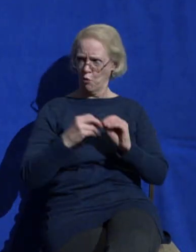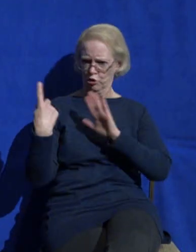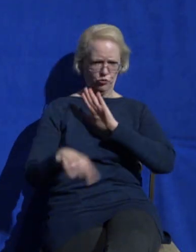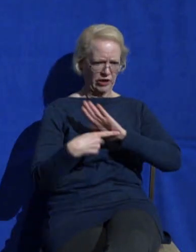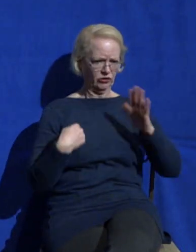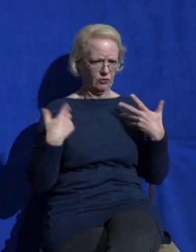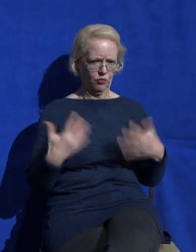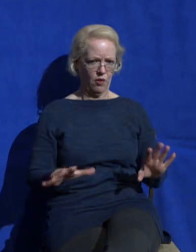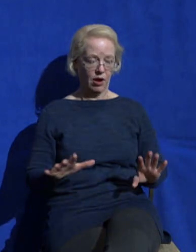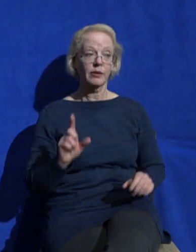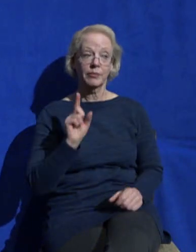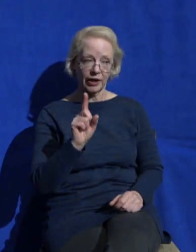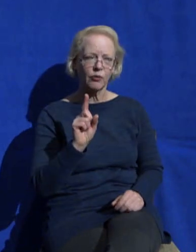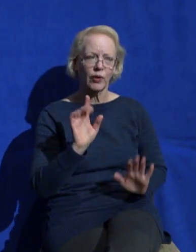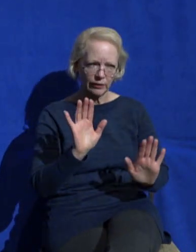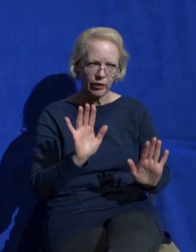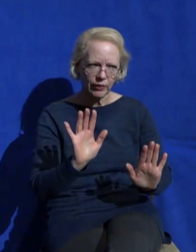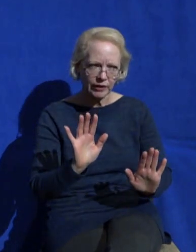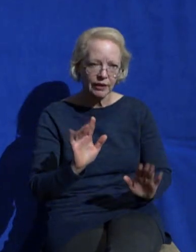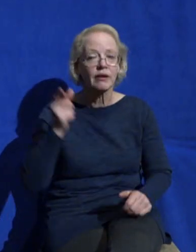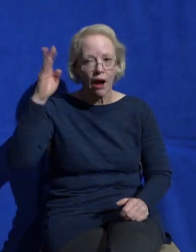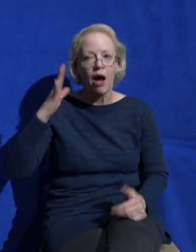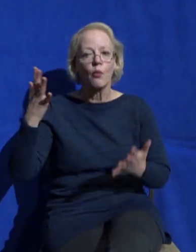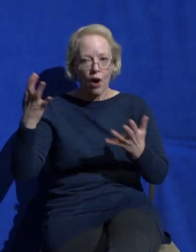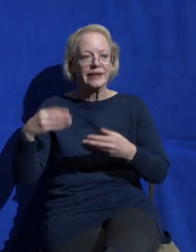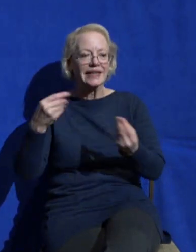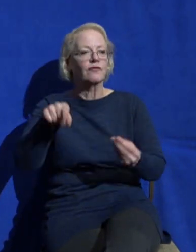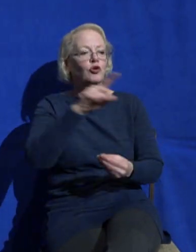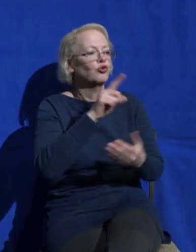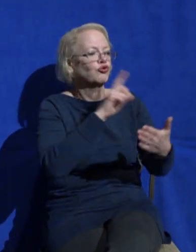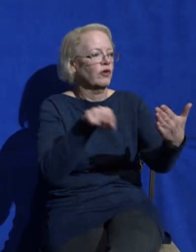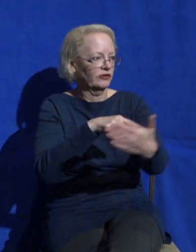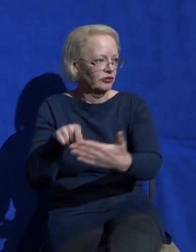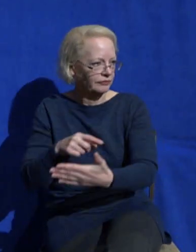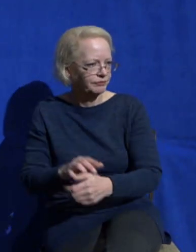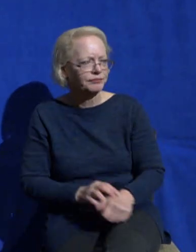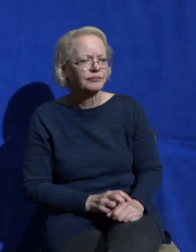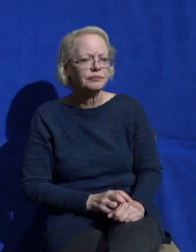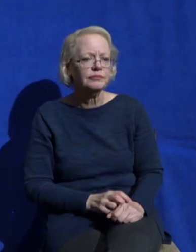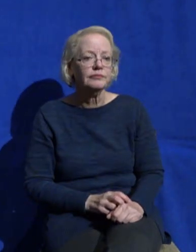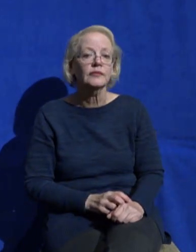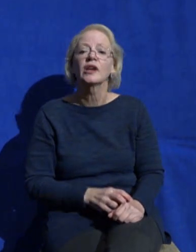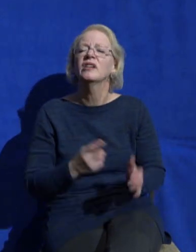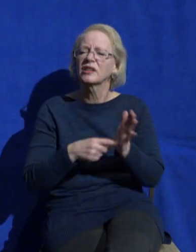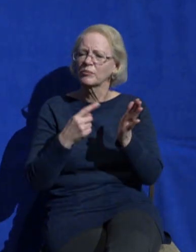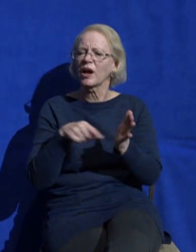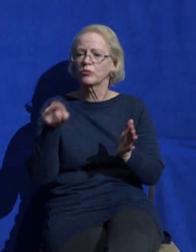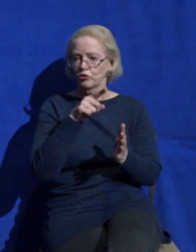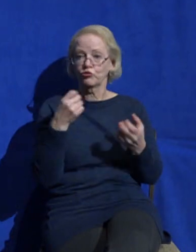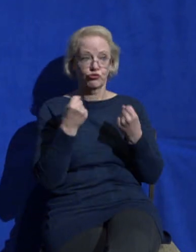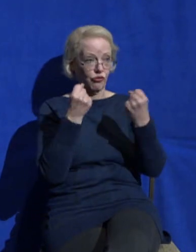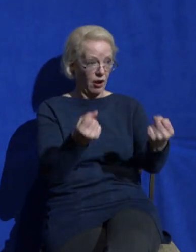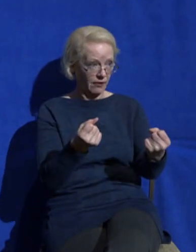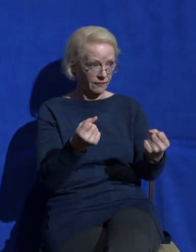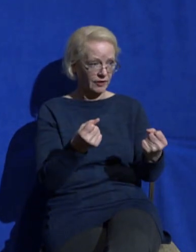but just hear me out have you ever been driving your car and realized the alignment is off I used to drive